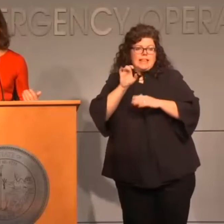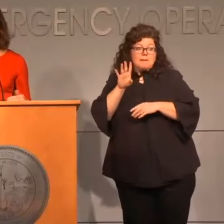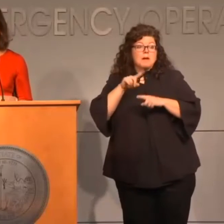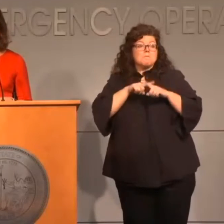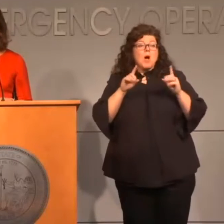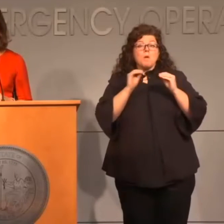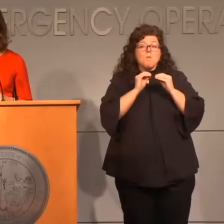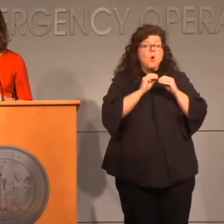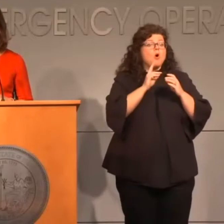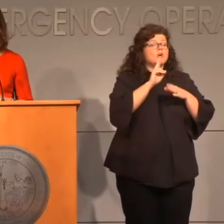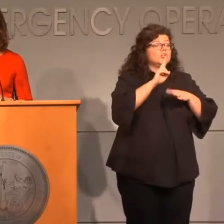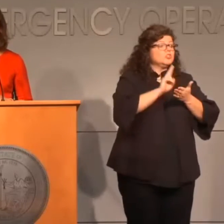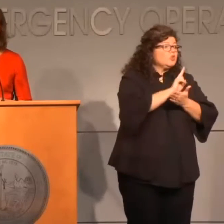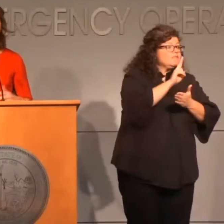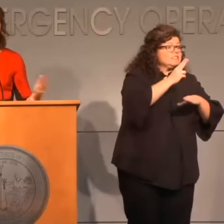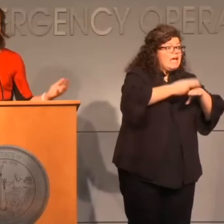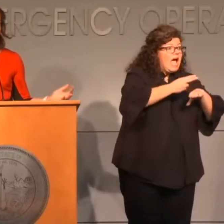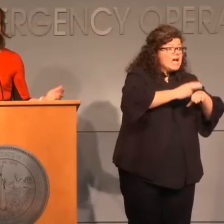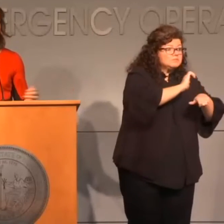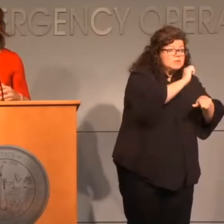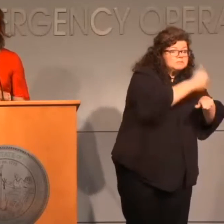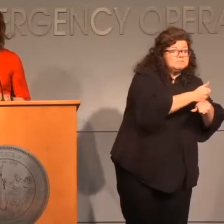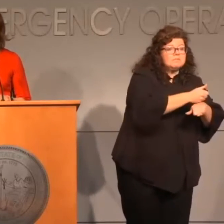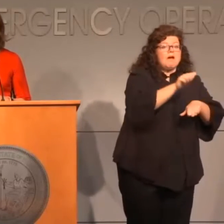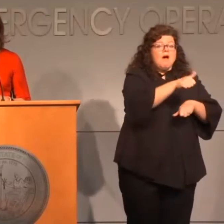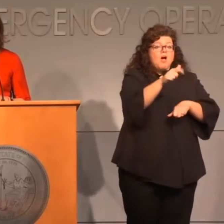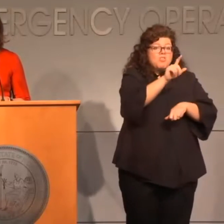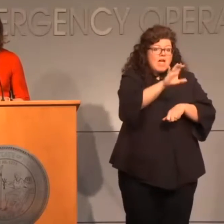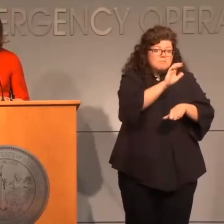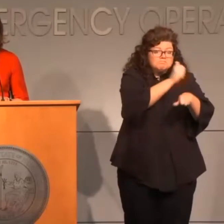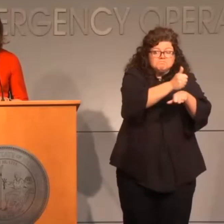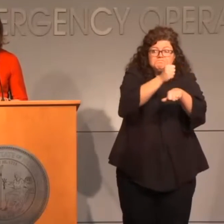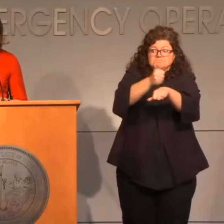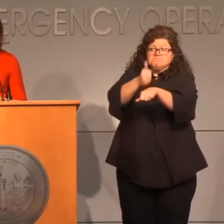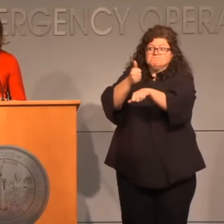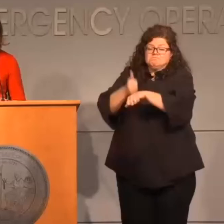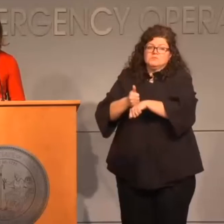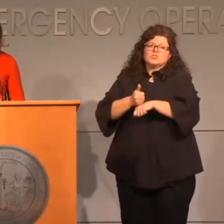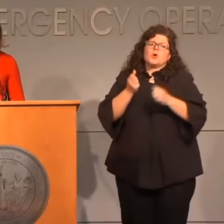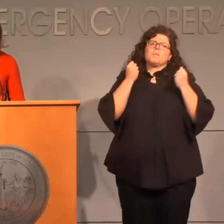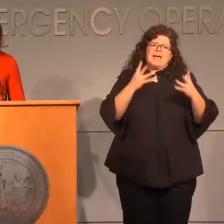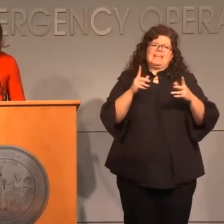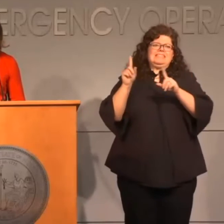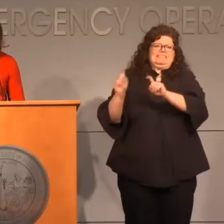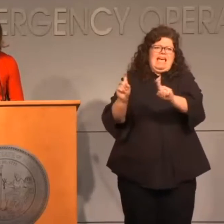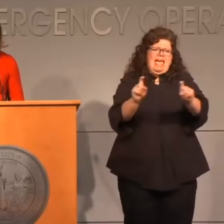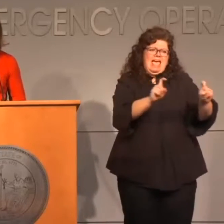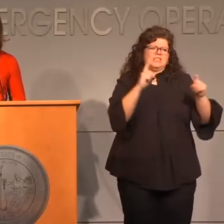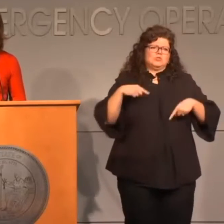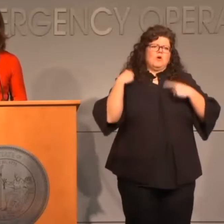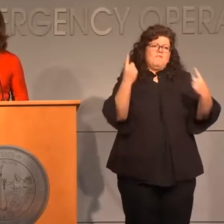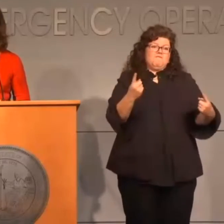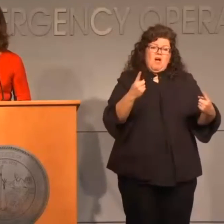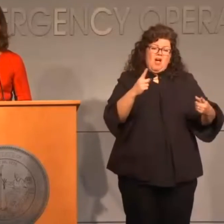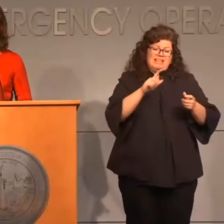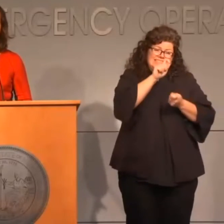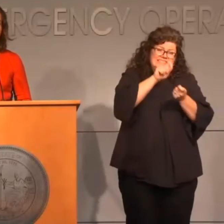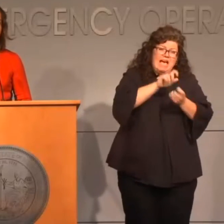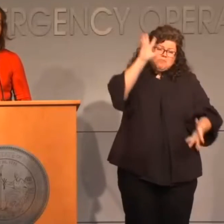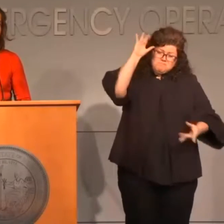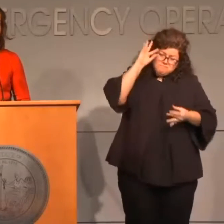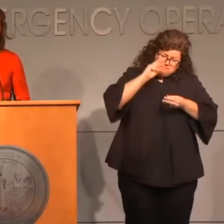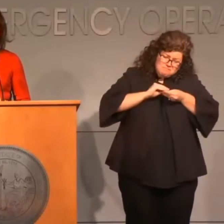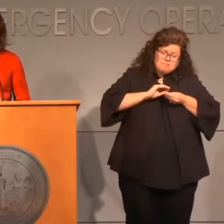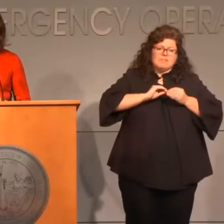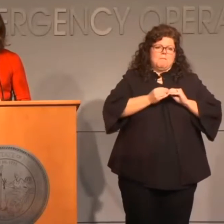commercial and university partners come online, we know there's a lot more testing that's going on across the state. And as a reminder, though, the